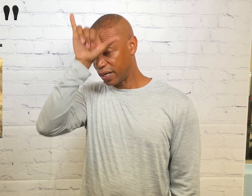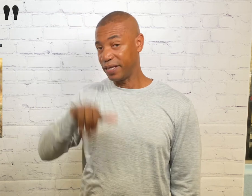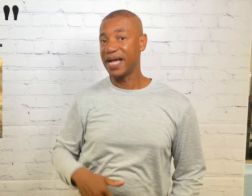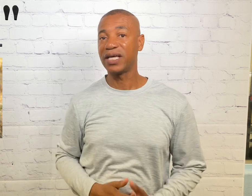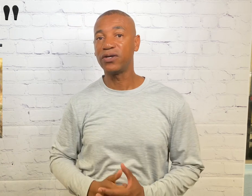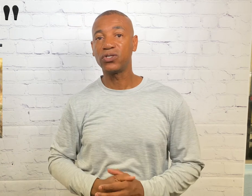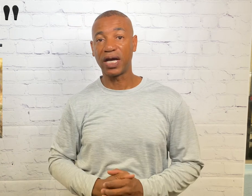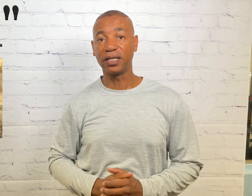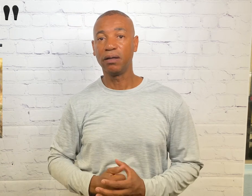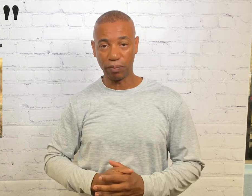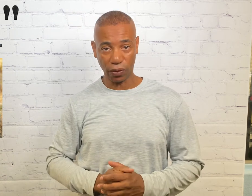That's how you sign bull.